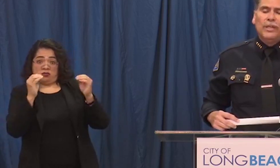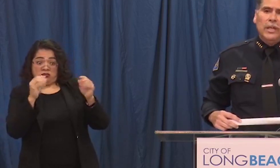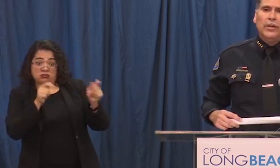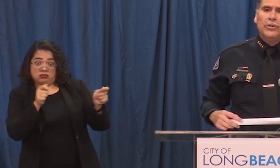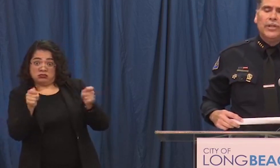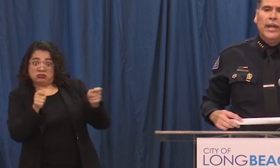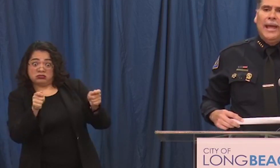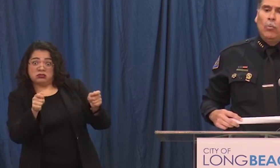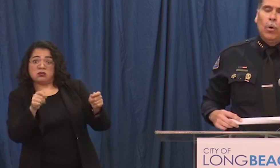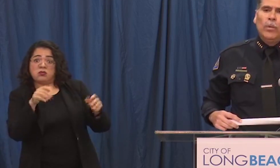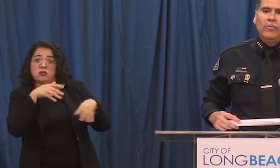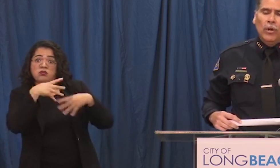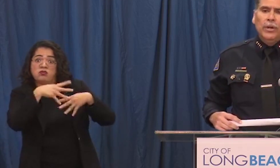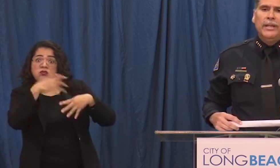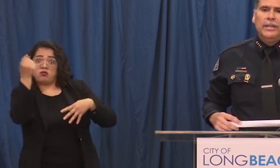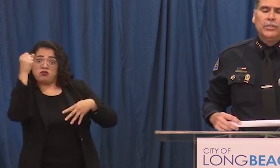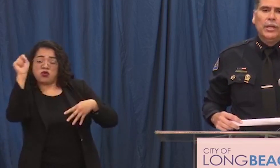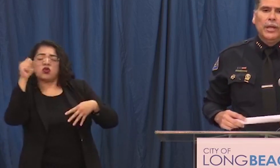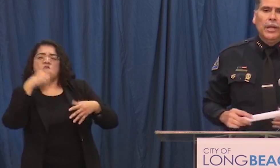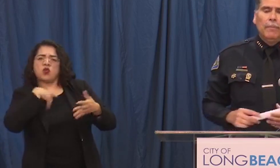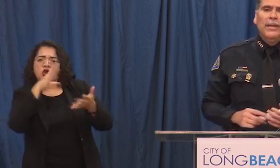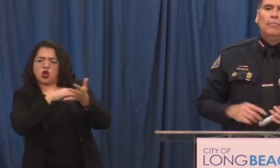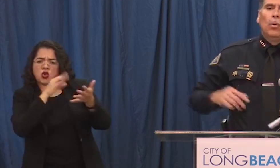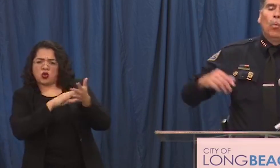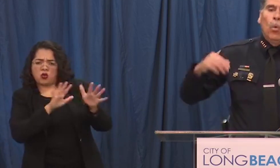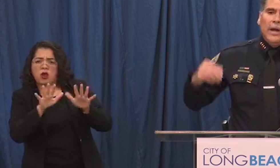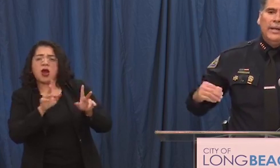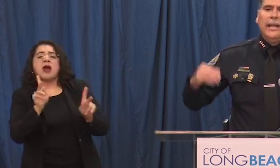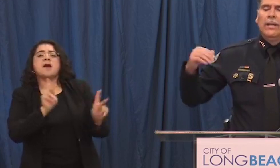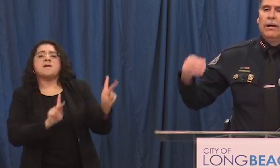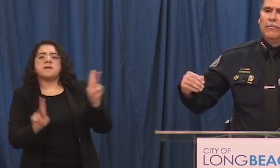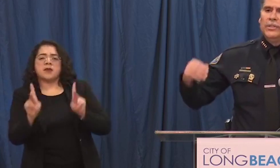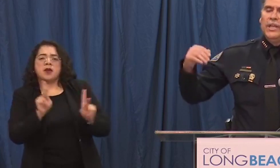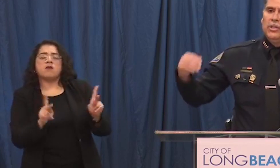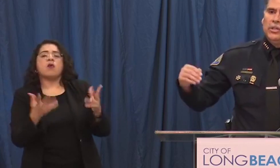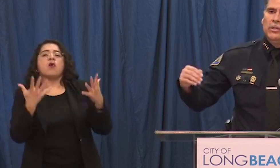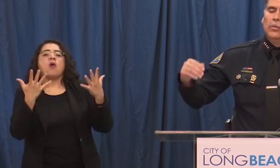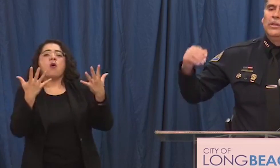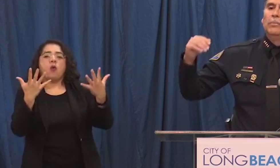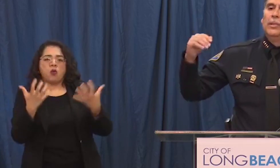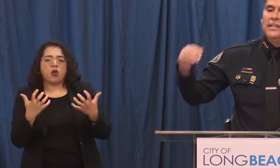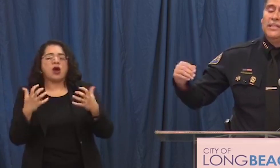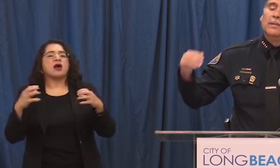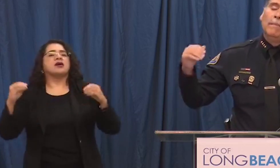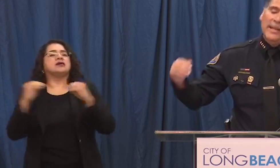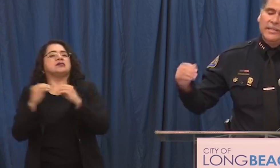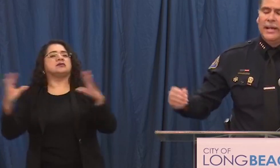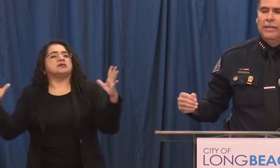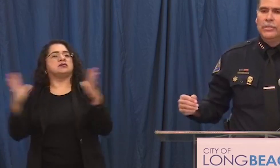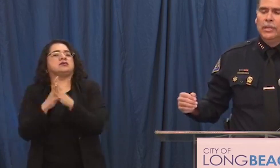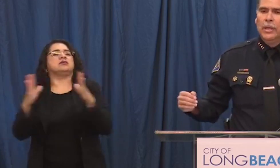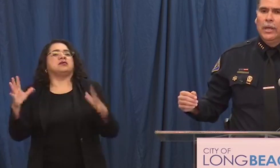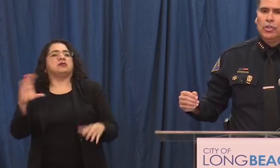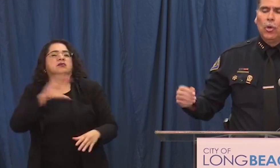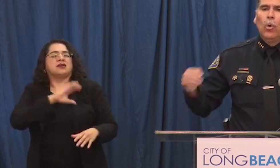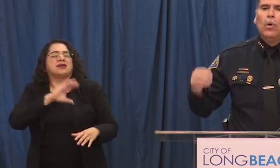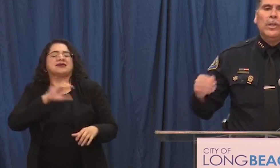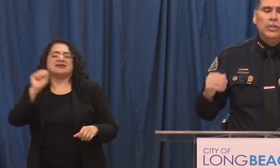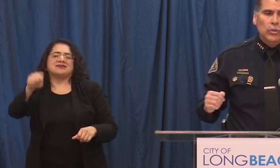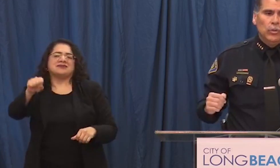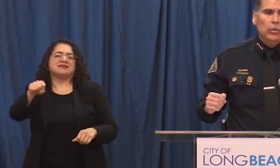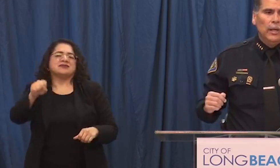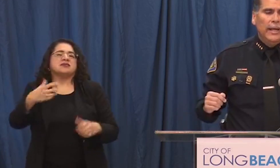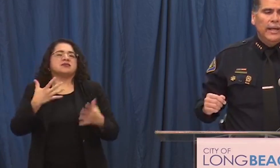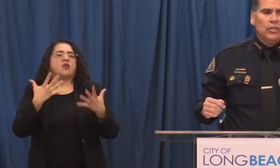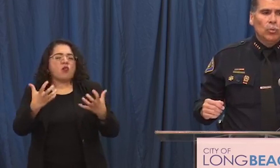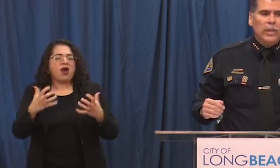over the years and what we've learned is people want a confrontation with the police many times so what